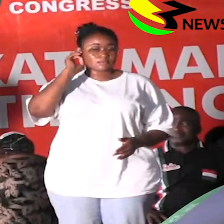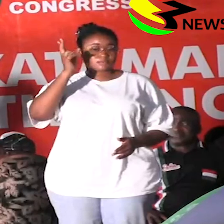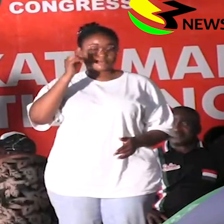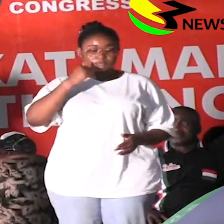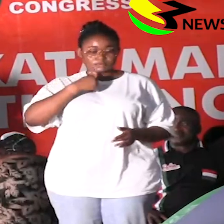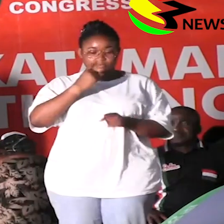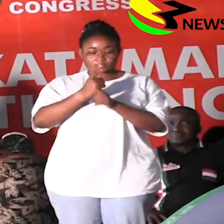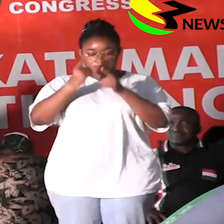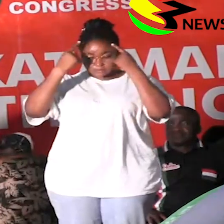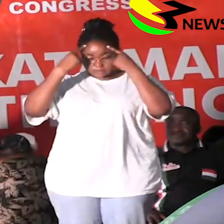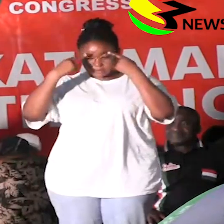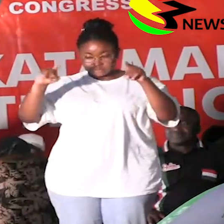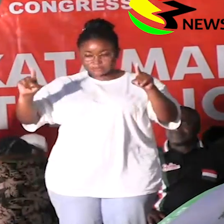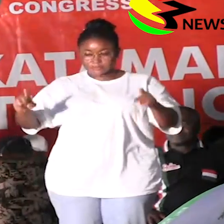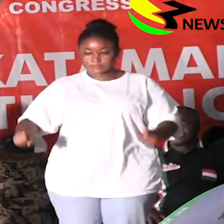happened.